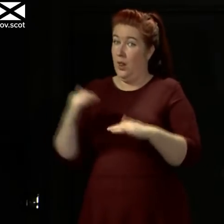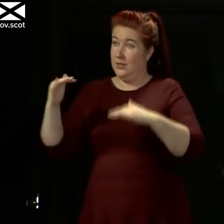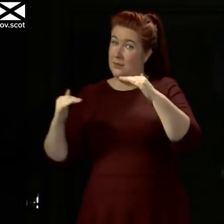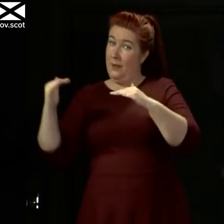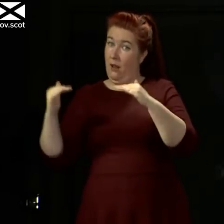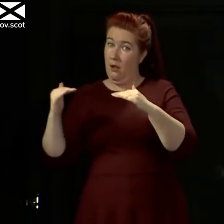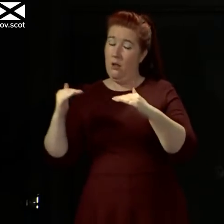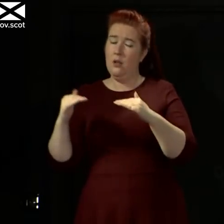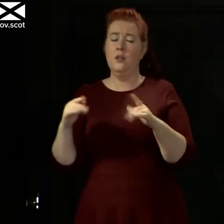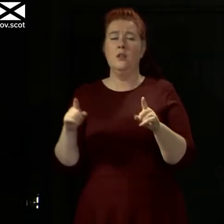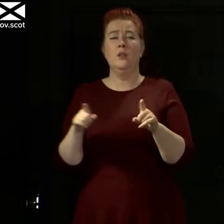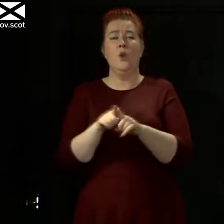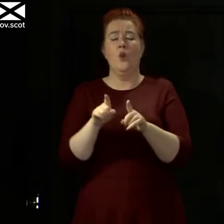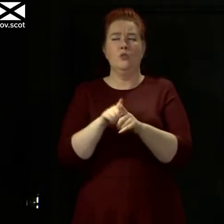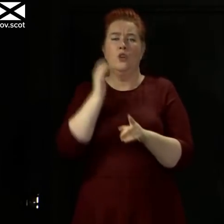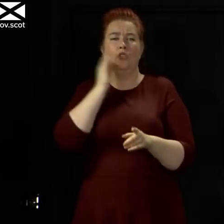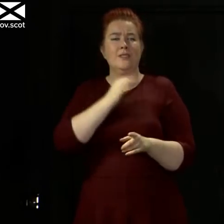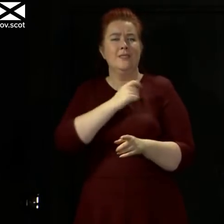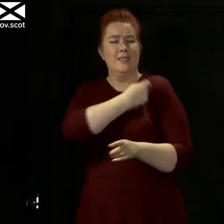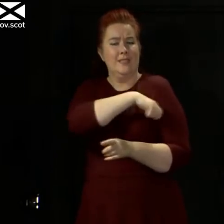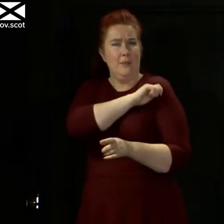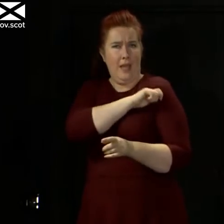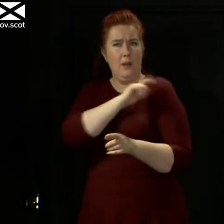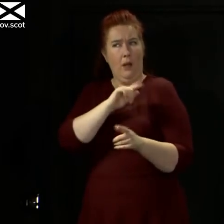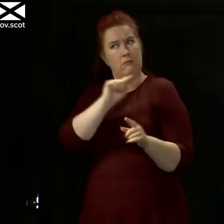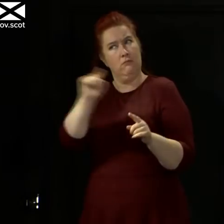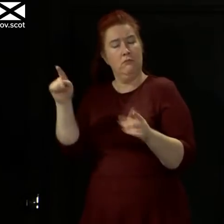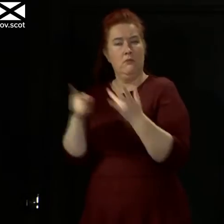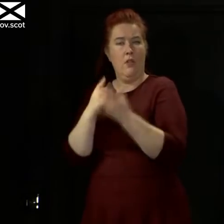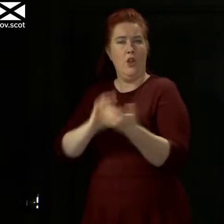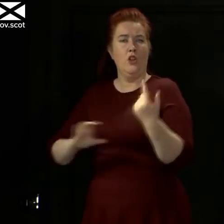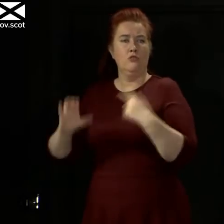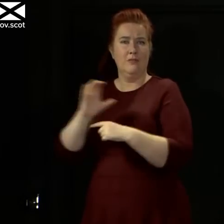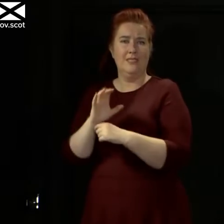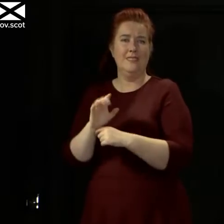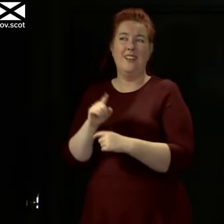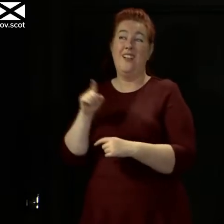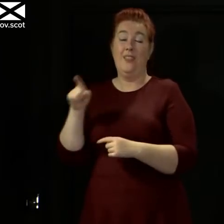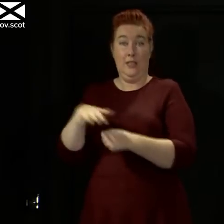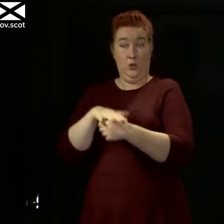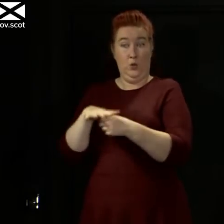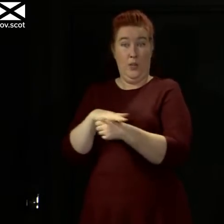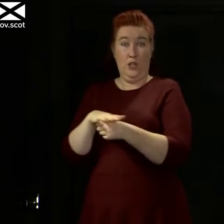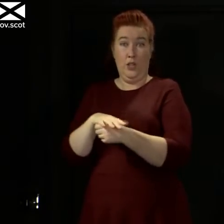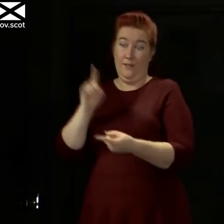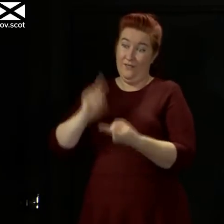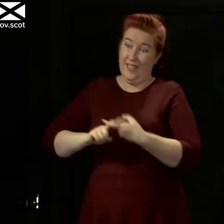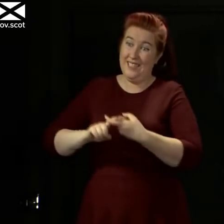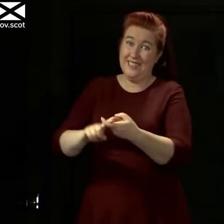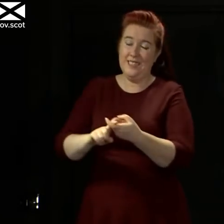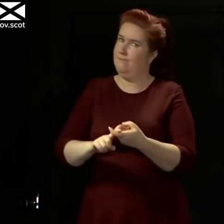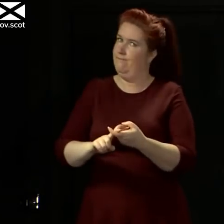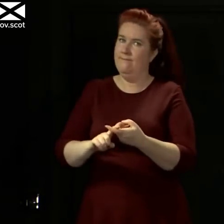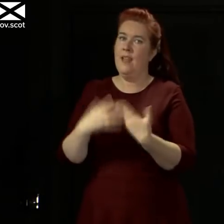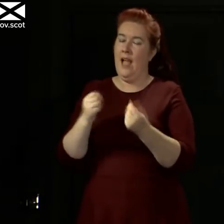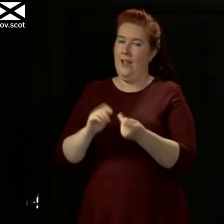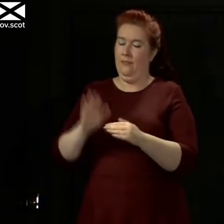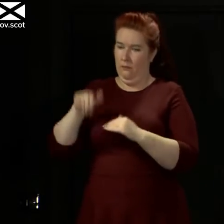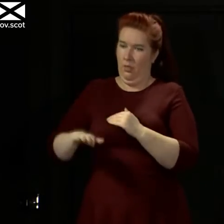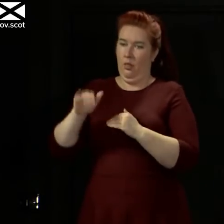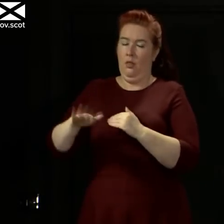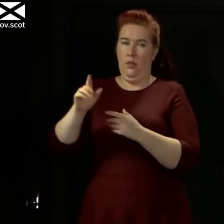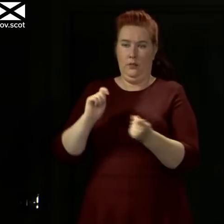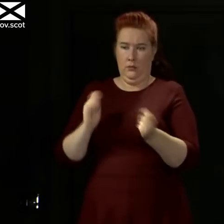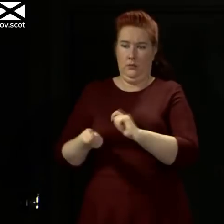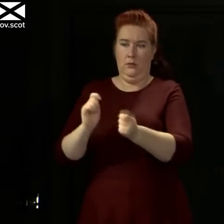point, not just in relation to Spain, but generally, these situations are not cast in stone. There is a lot of volatility around